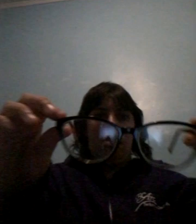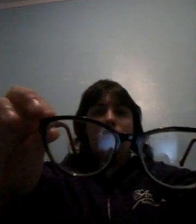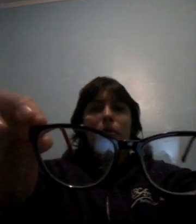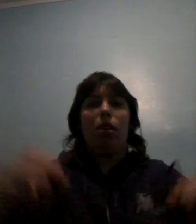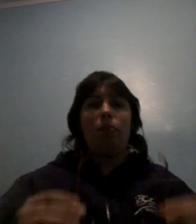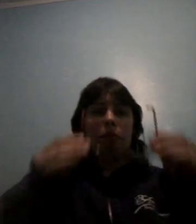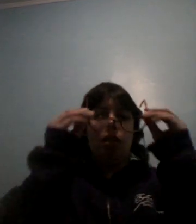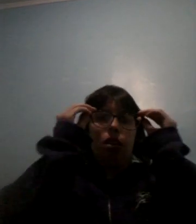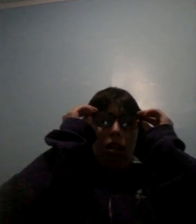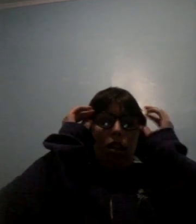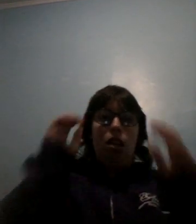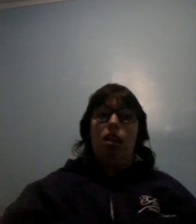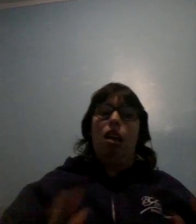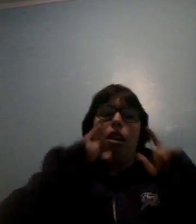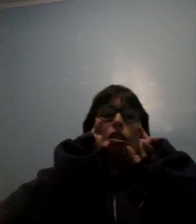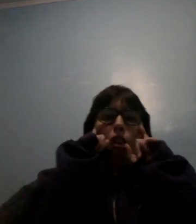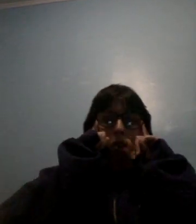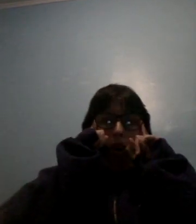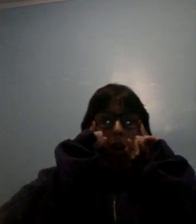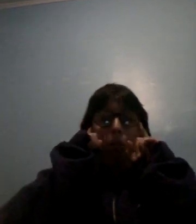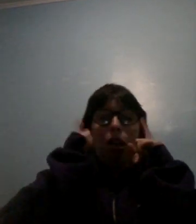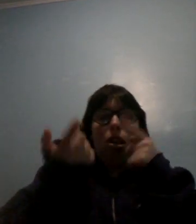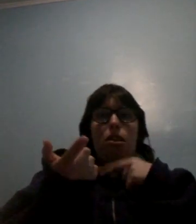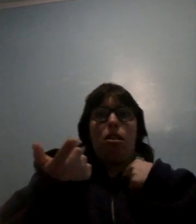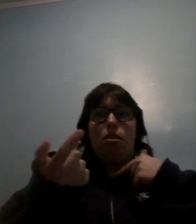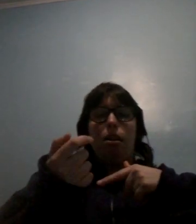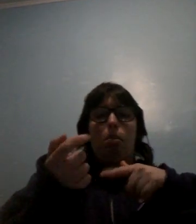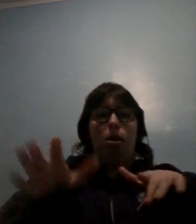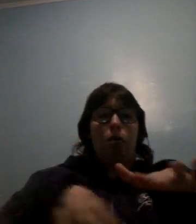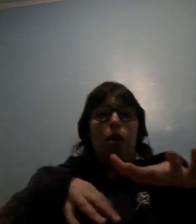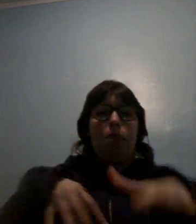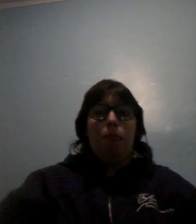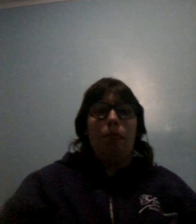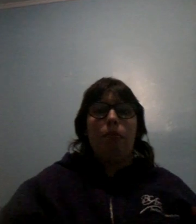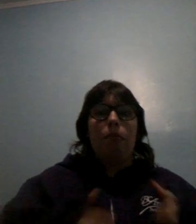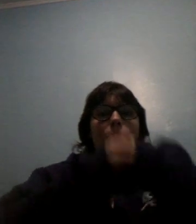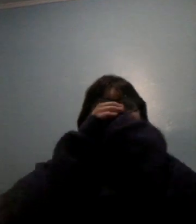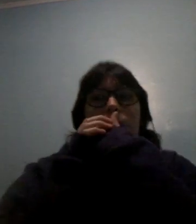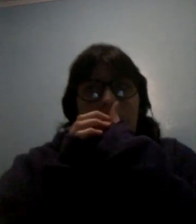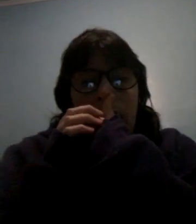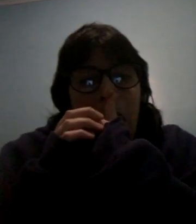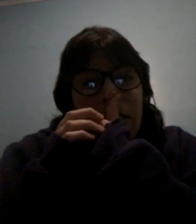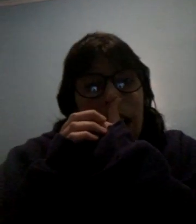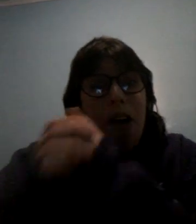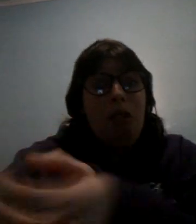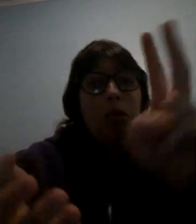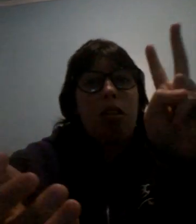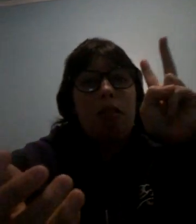guys like mine they like eyes up and I can't see the steps so I fell and I was out for work